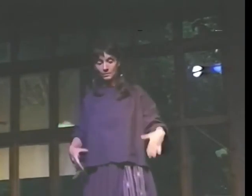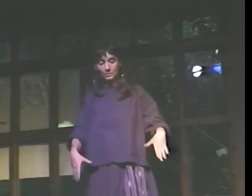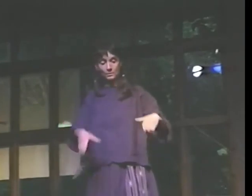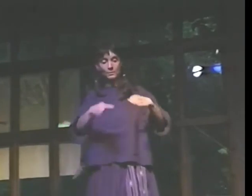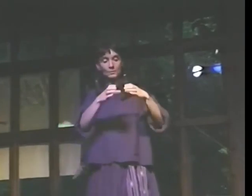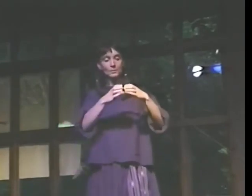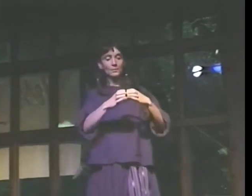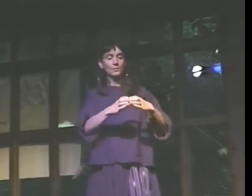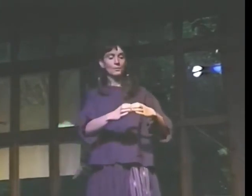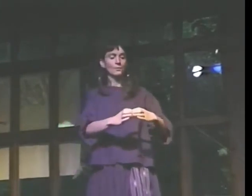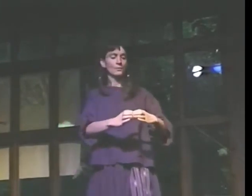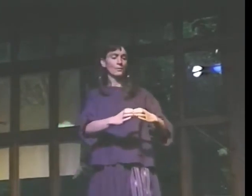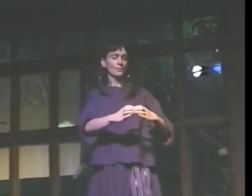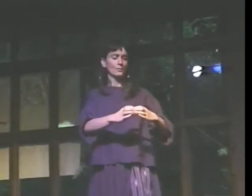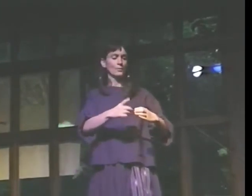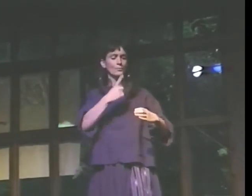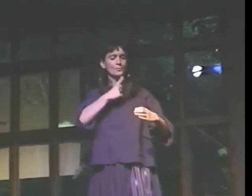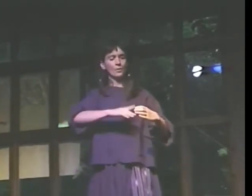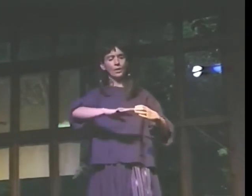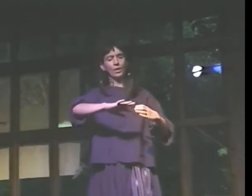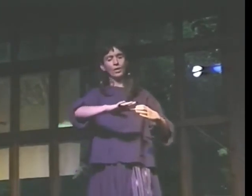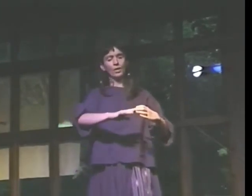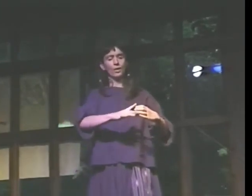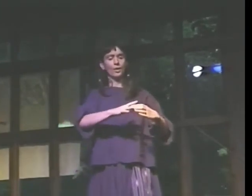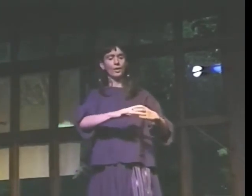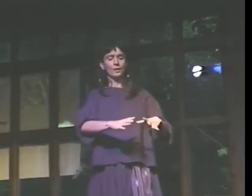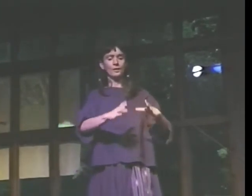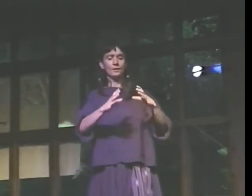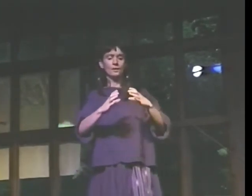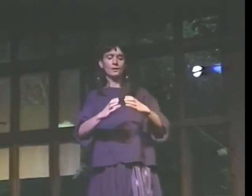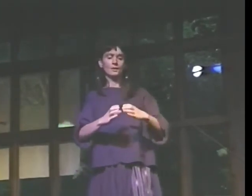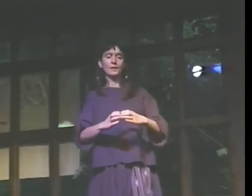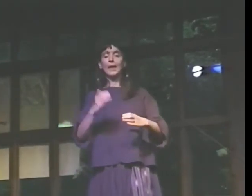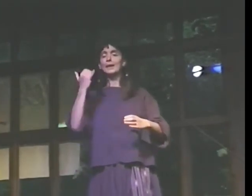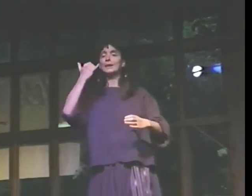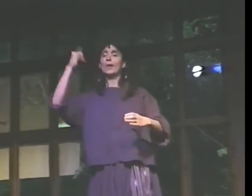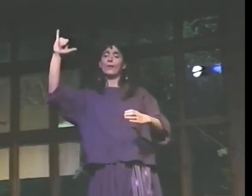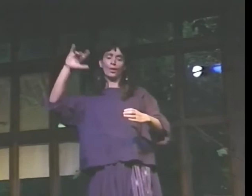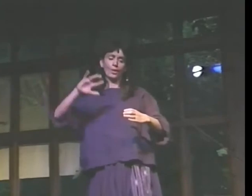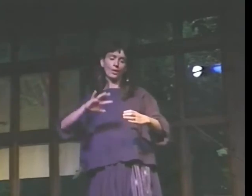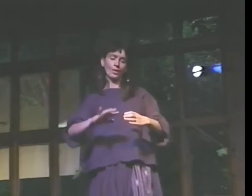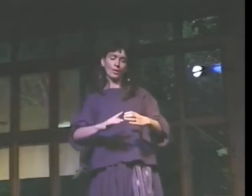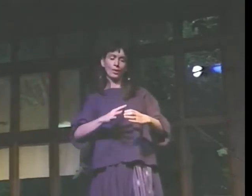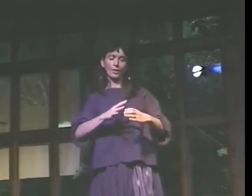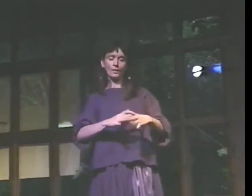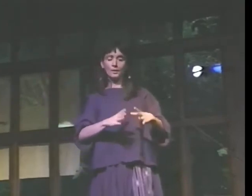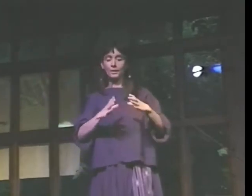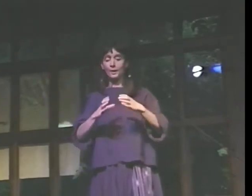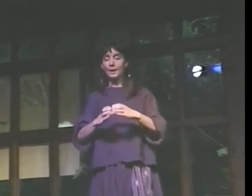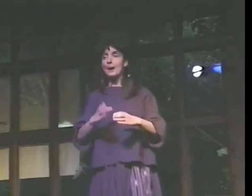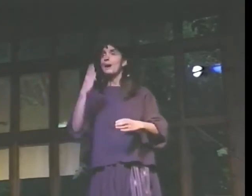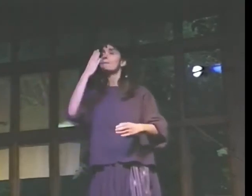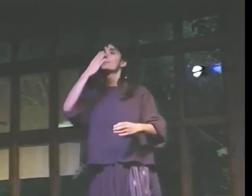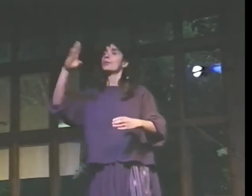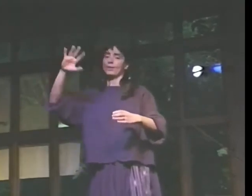At the top, paint cans, red, yellow, blue,